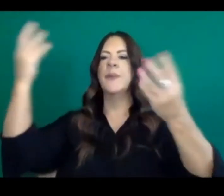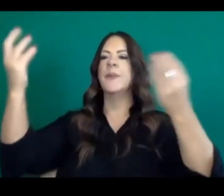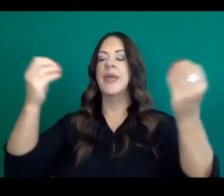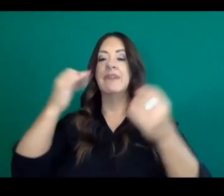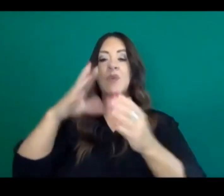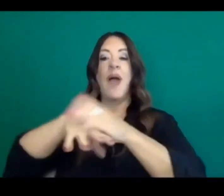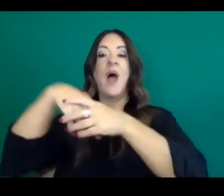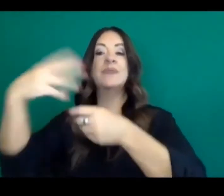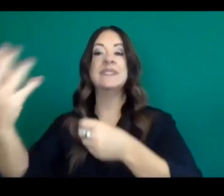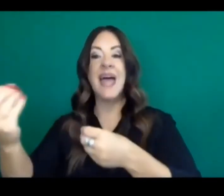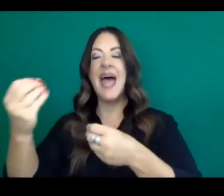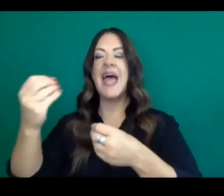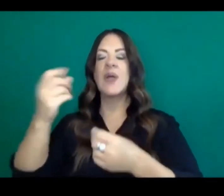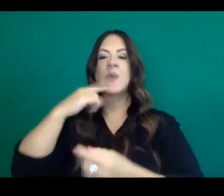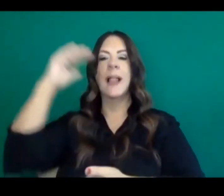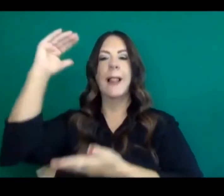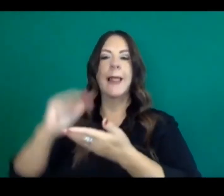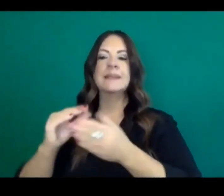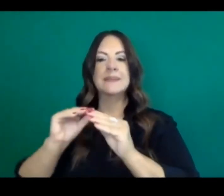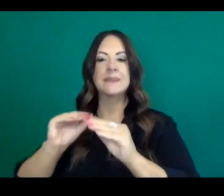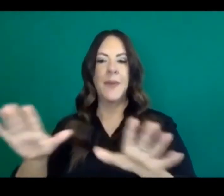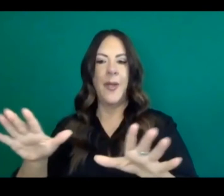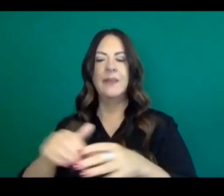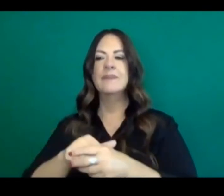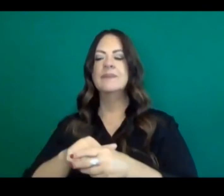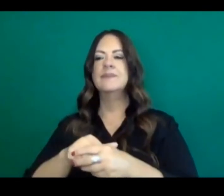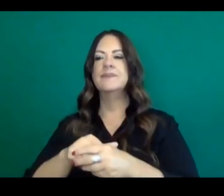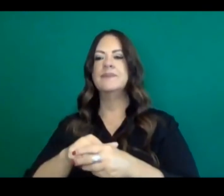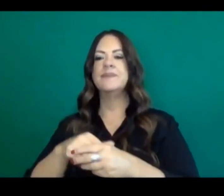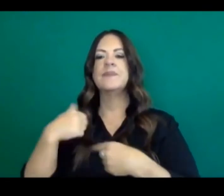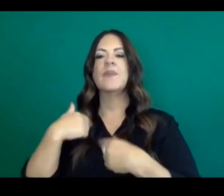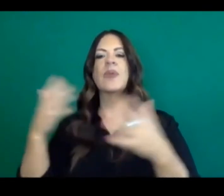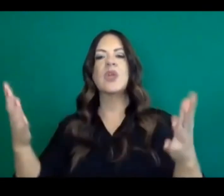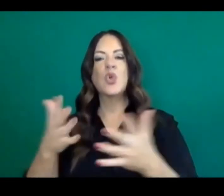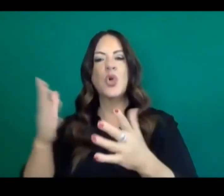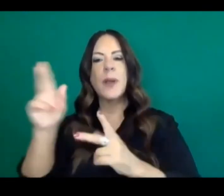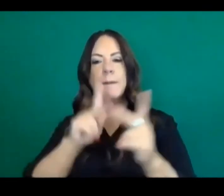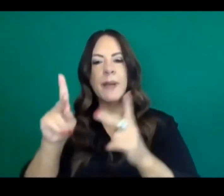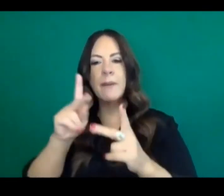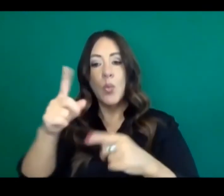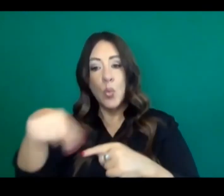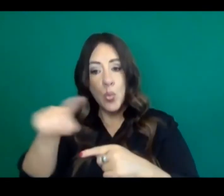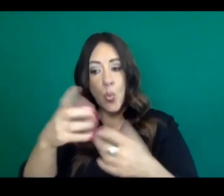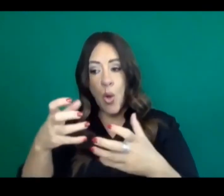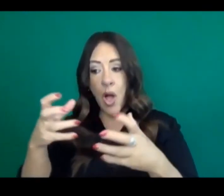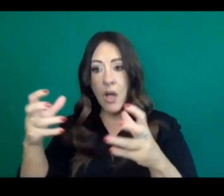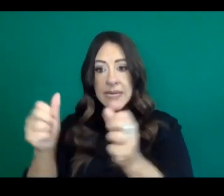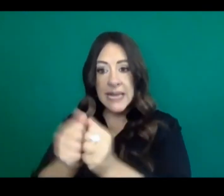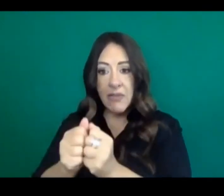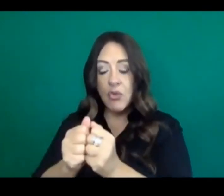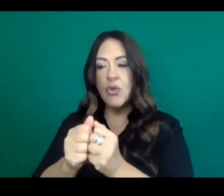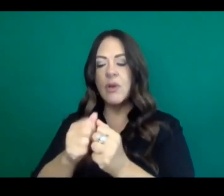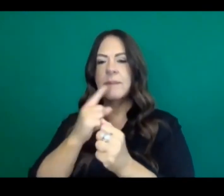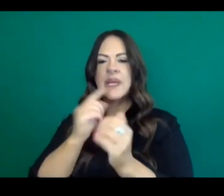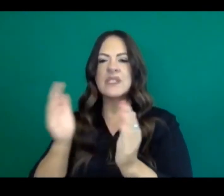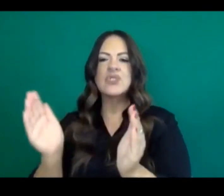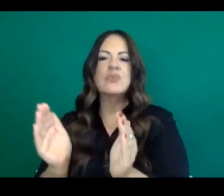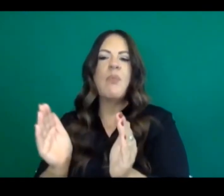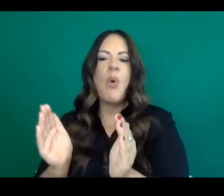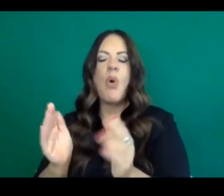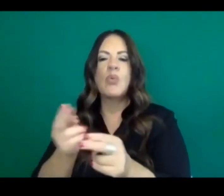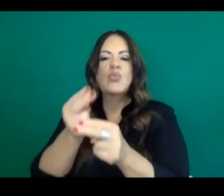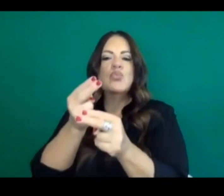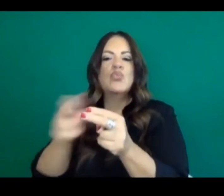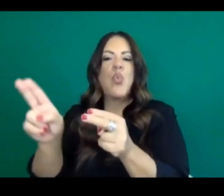um, that we encourage people to have small, small experiences that are short and outside